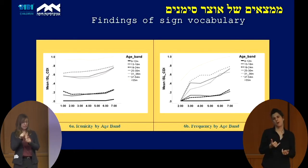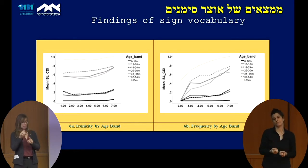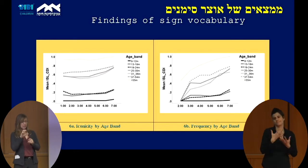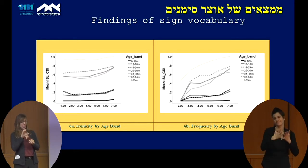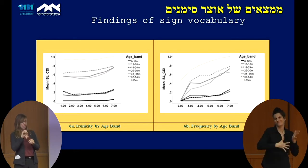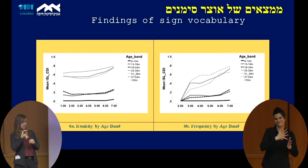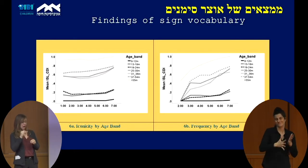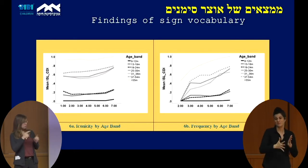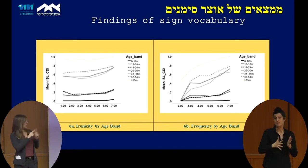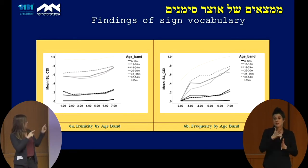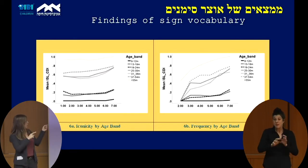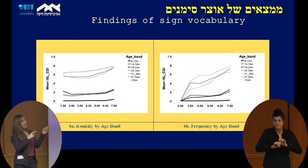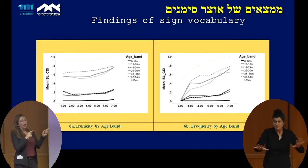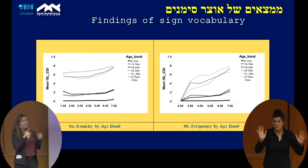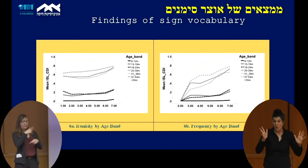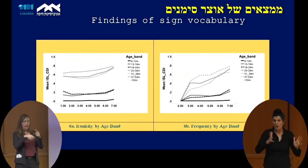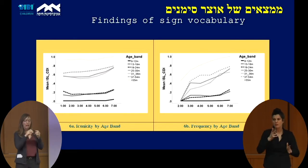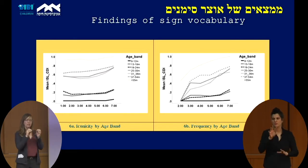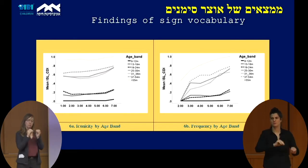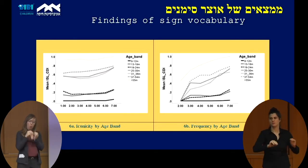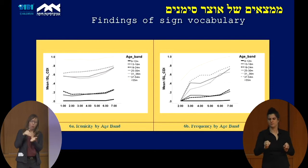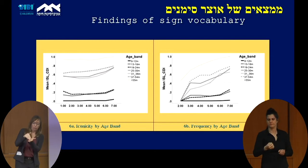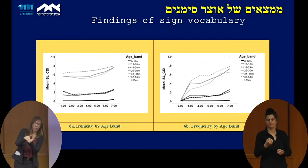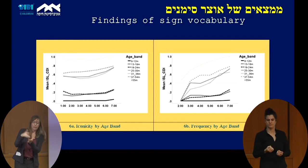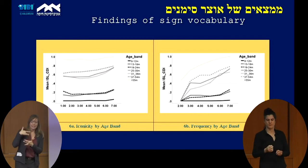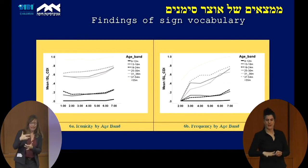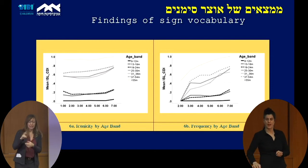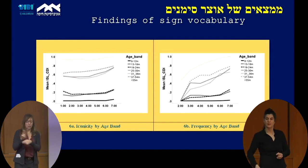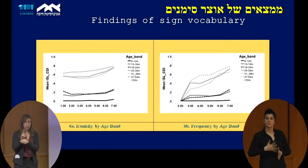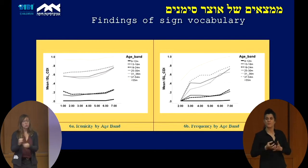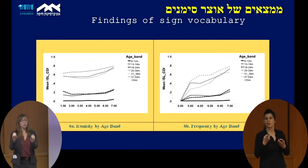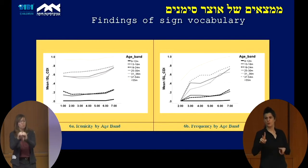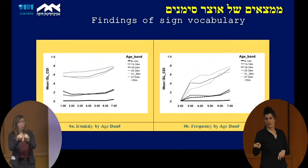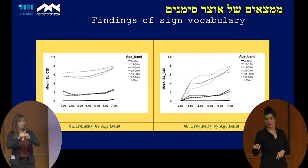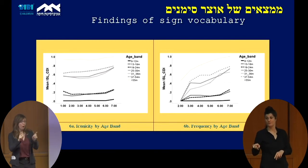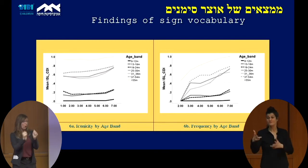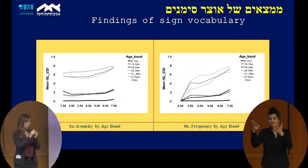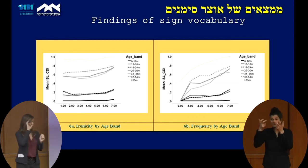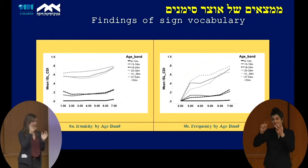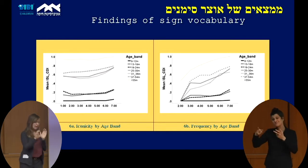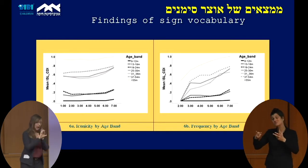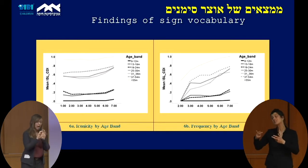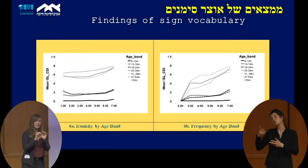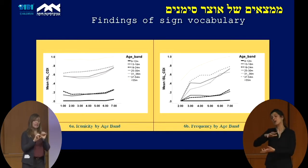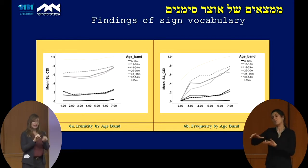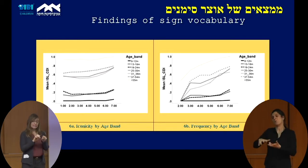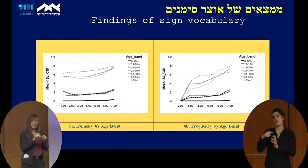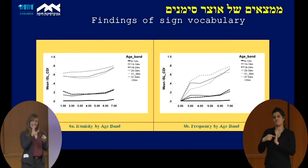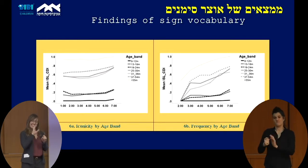were used more by children. However, with iconicity, the picture was more complex. You see that the three